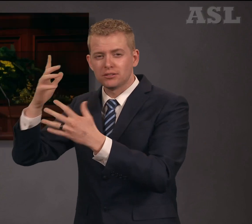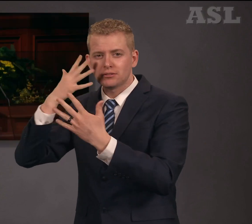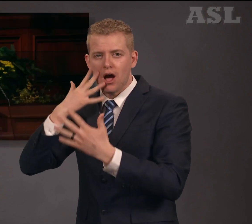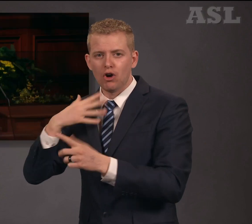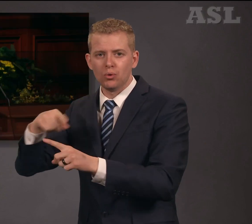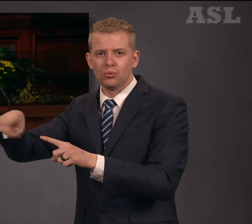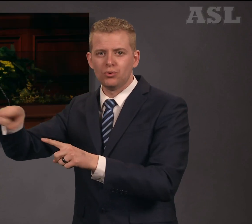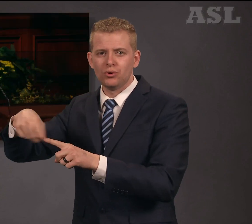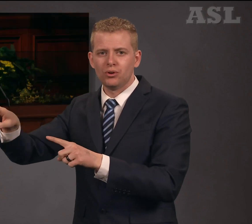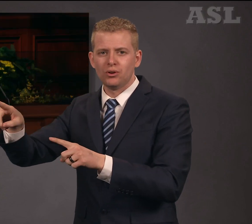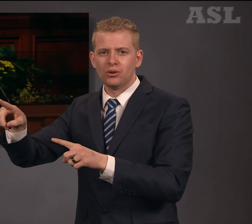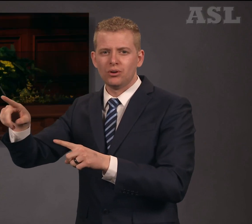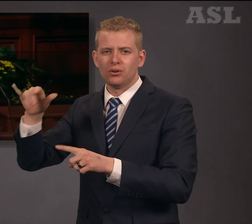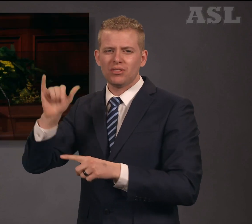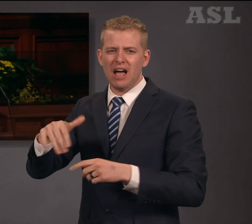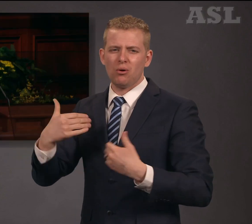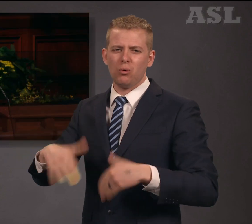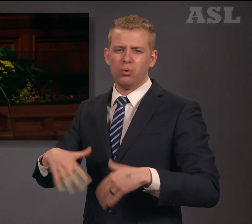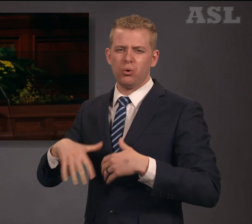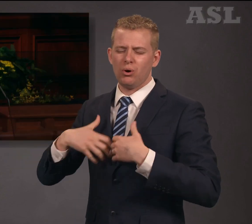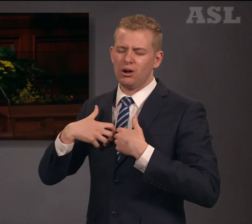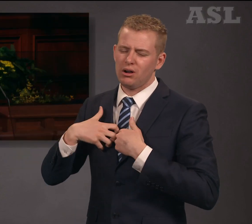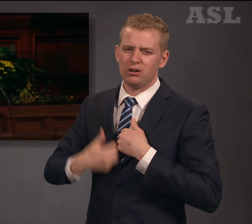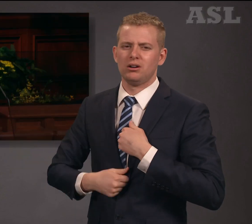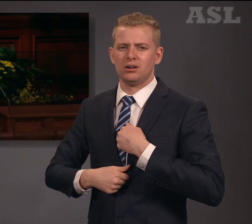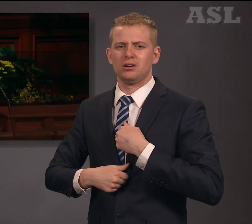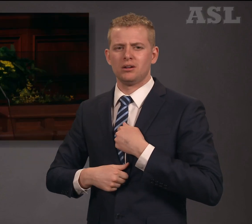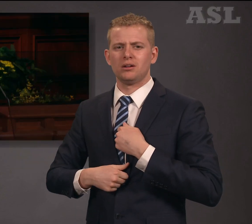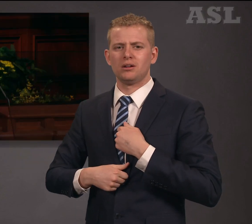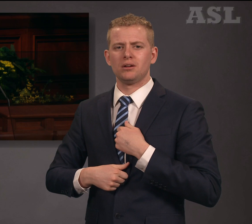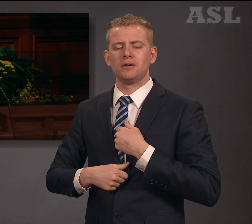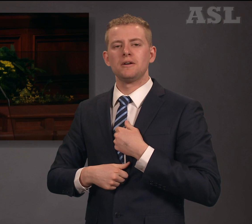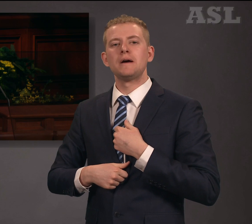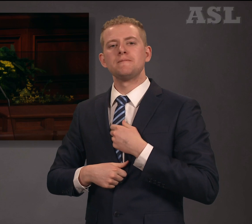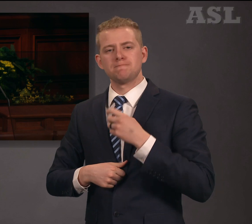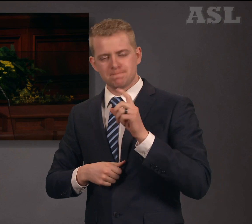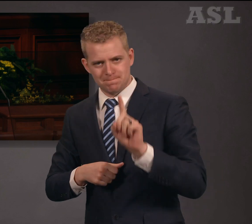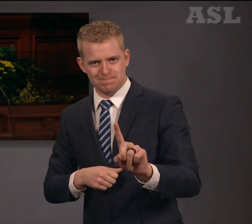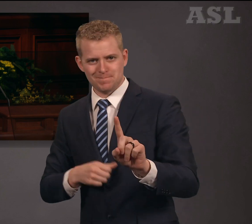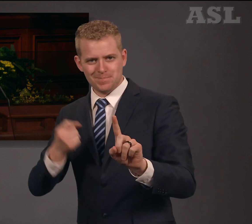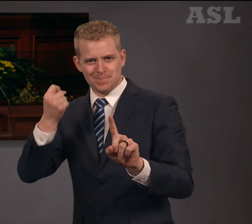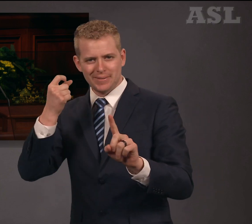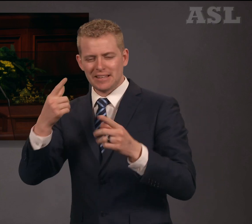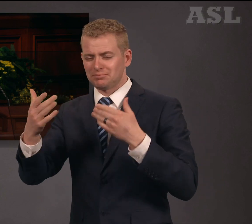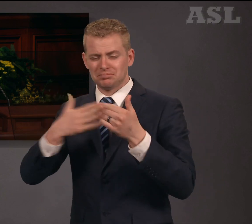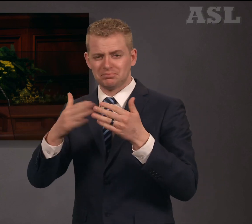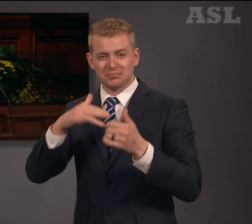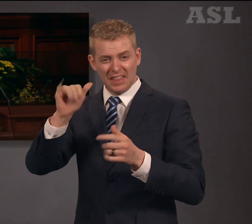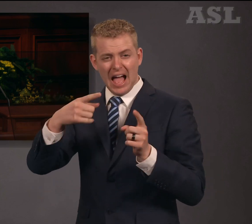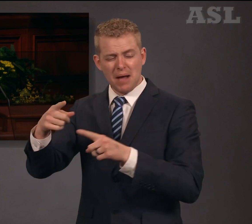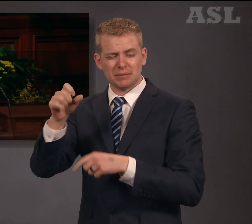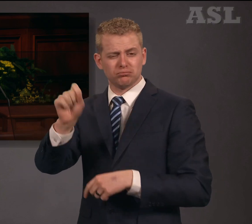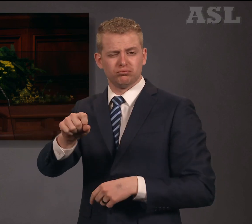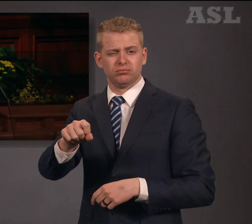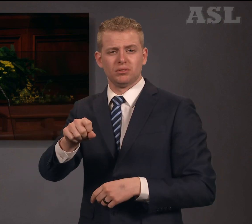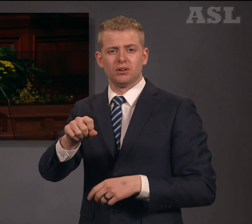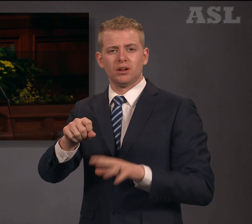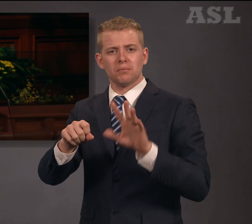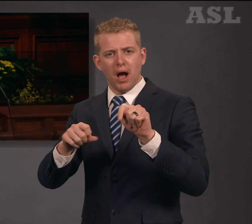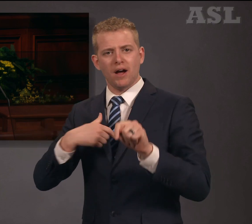Even when that sadness occurs, my optimism rests in another gift from the Lord